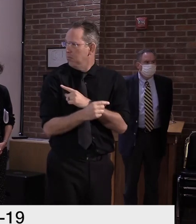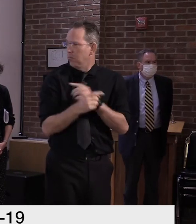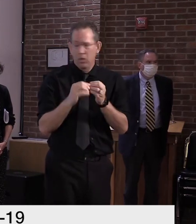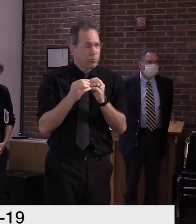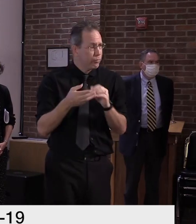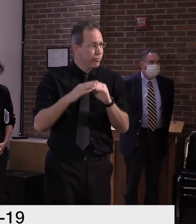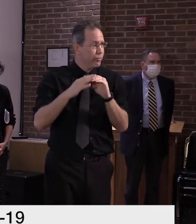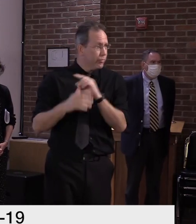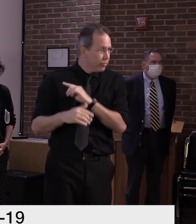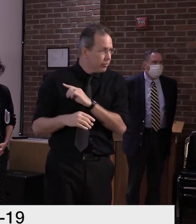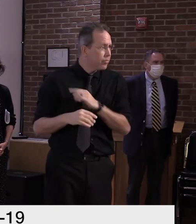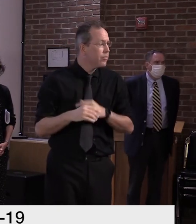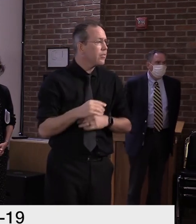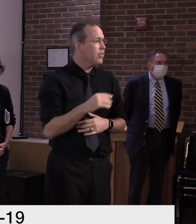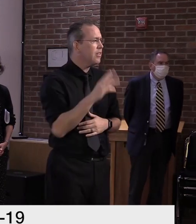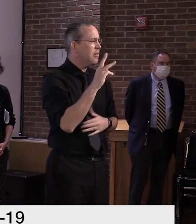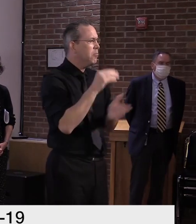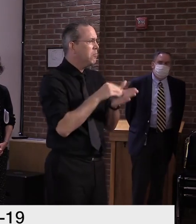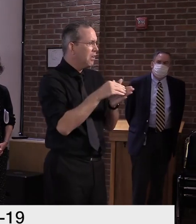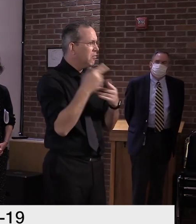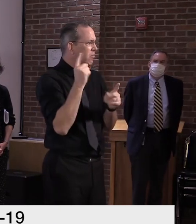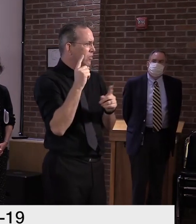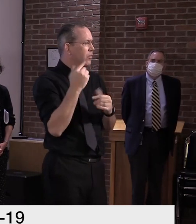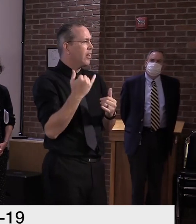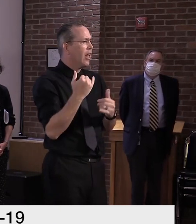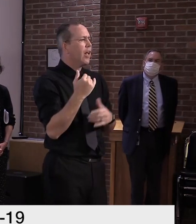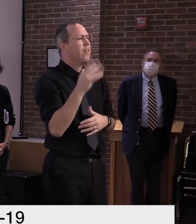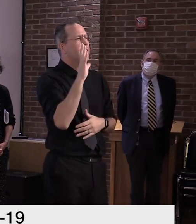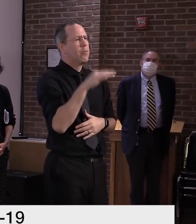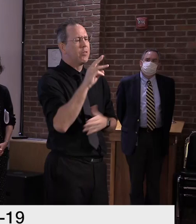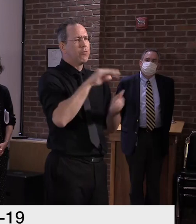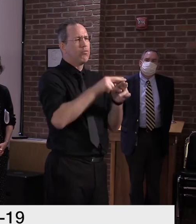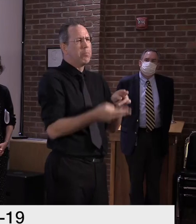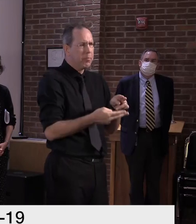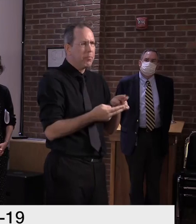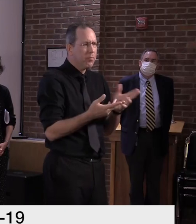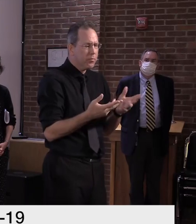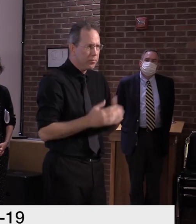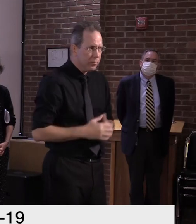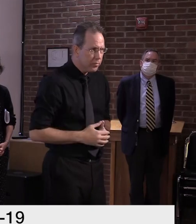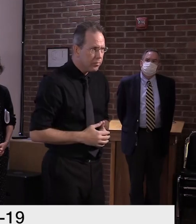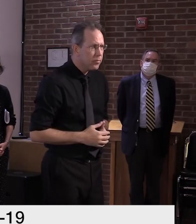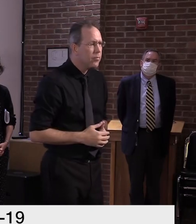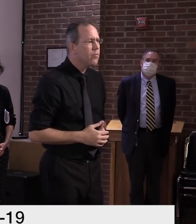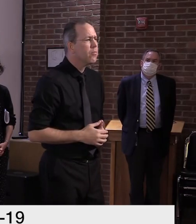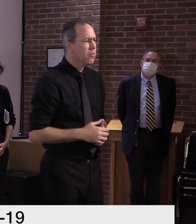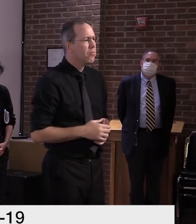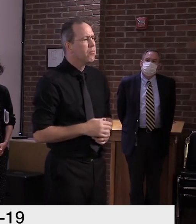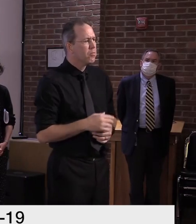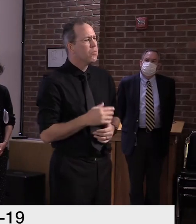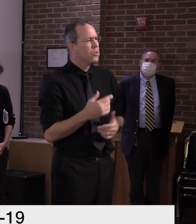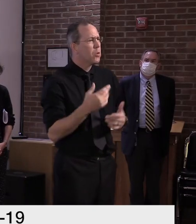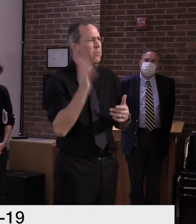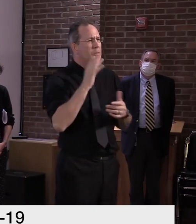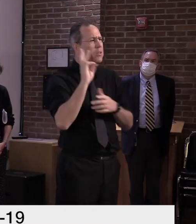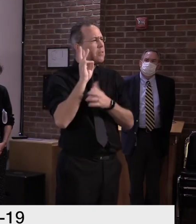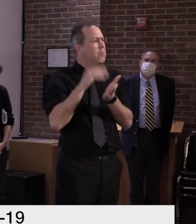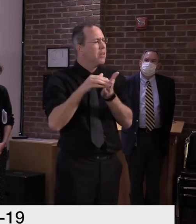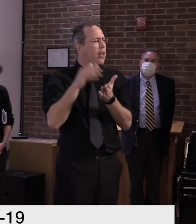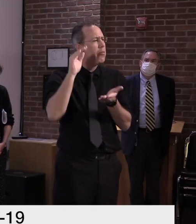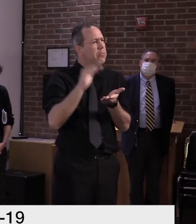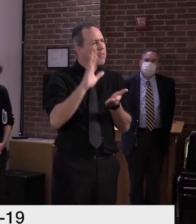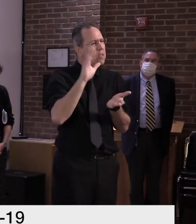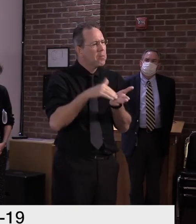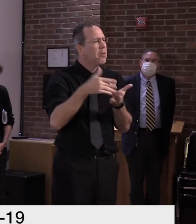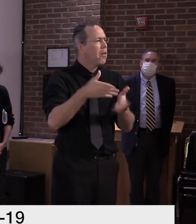We this week we stand at again 5.5 million. So you can see that the Northeast has opened up, remains somewhat steady, but